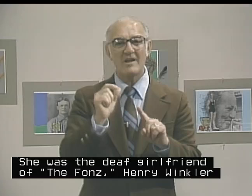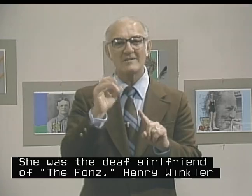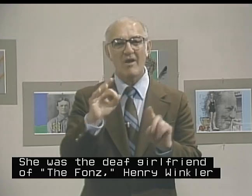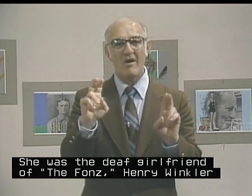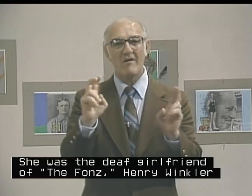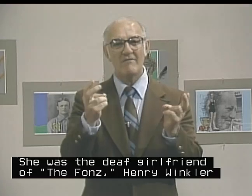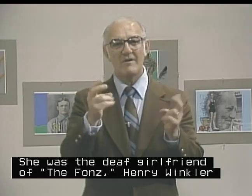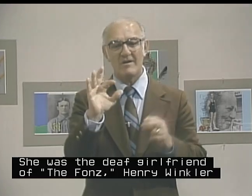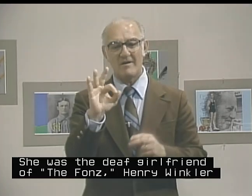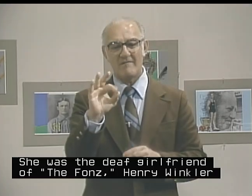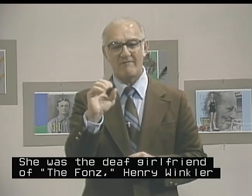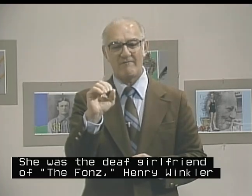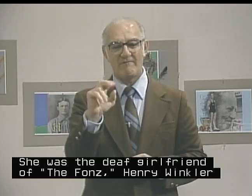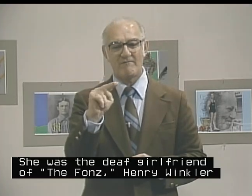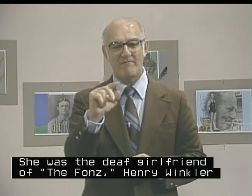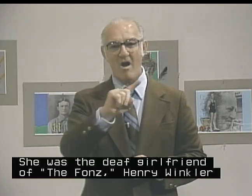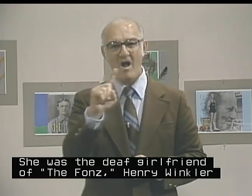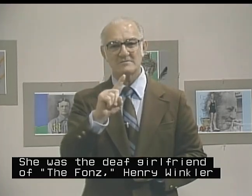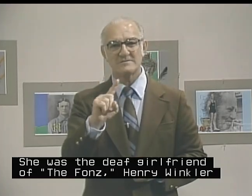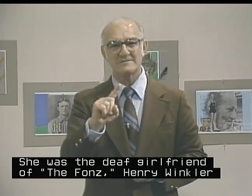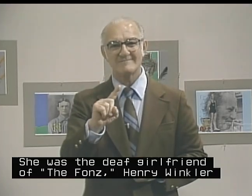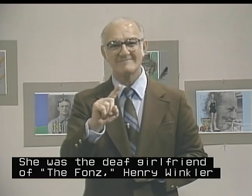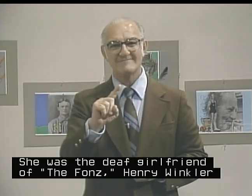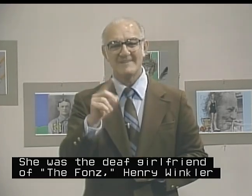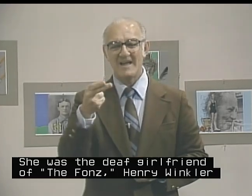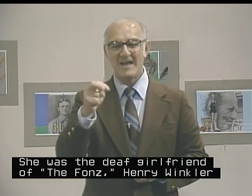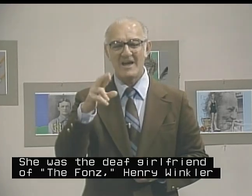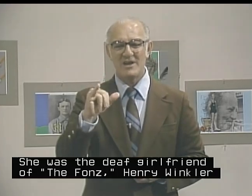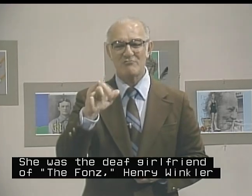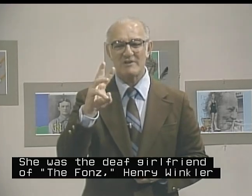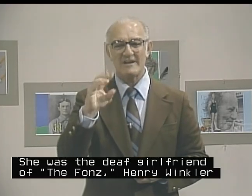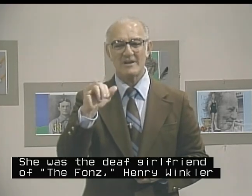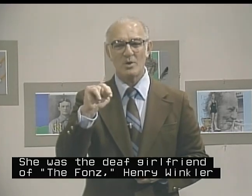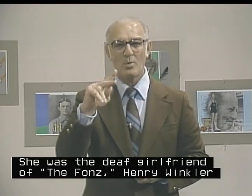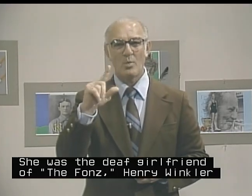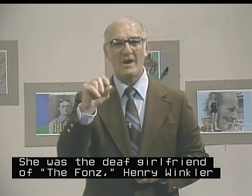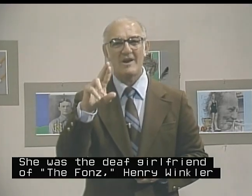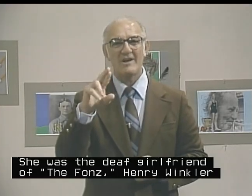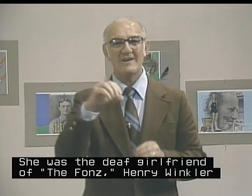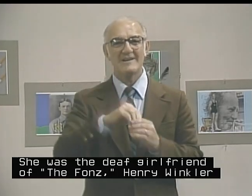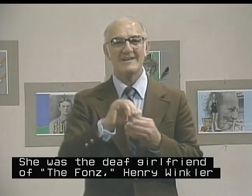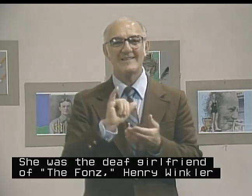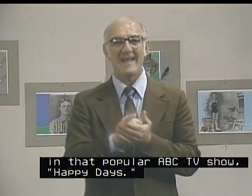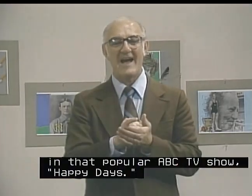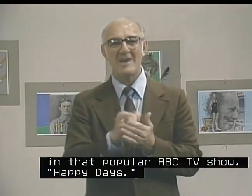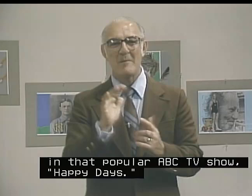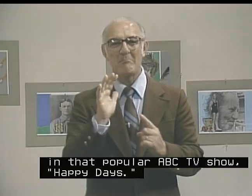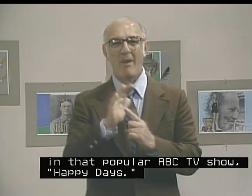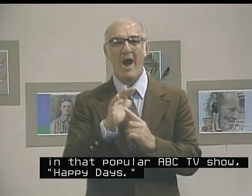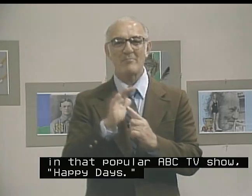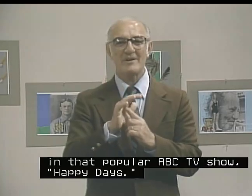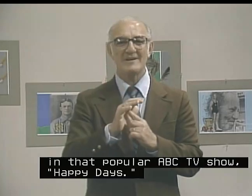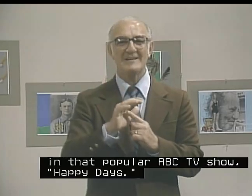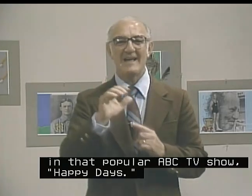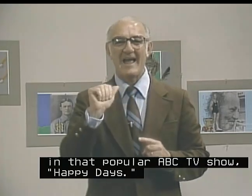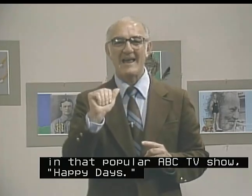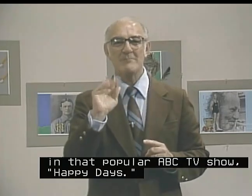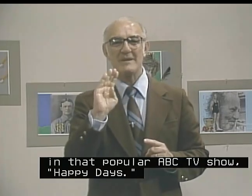of a fan's Henry Winker in that popular ABC